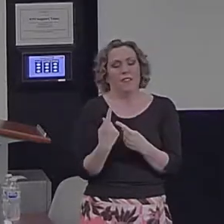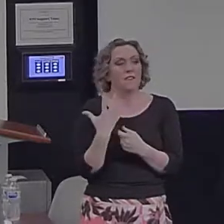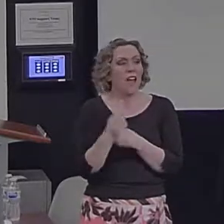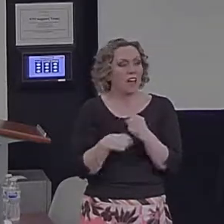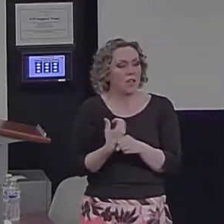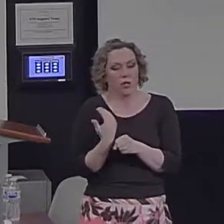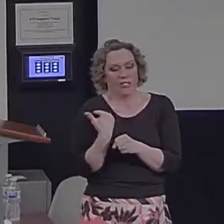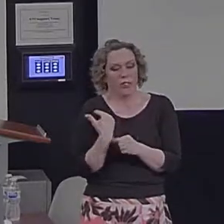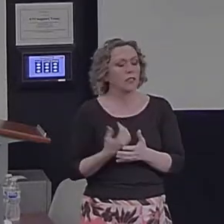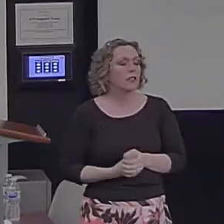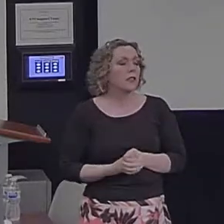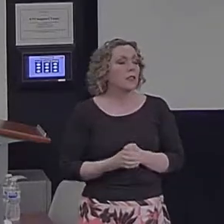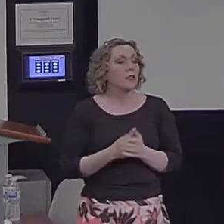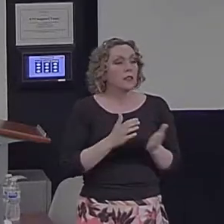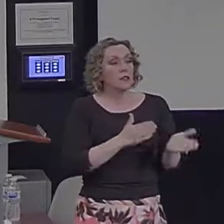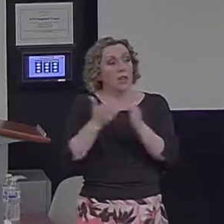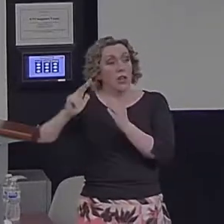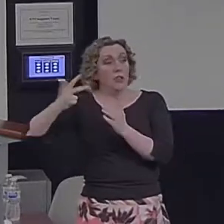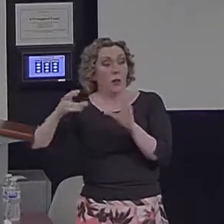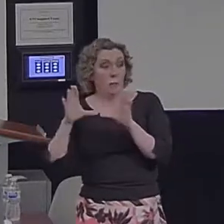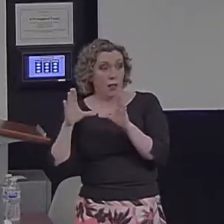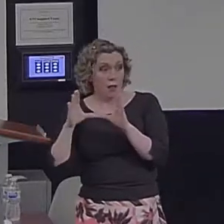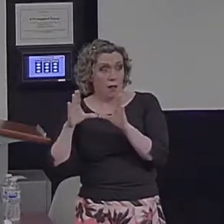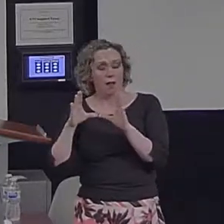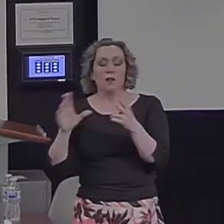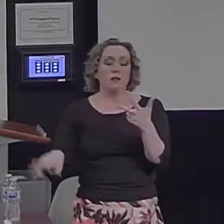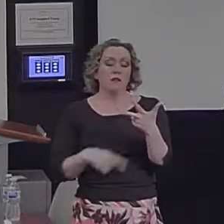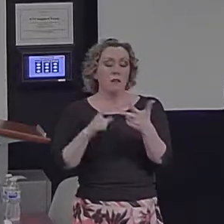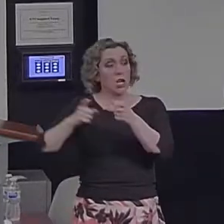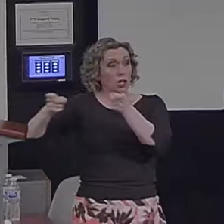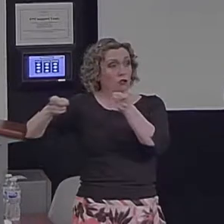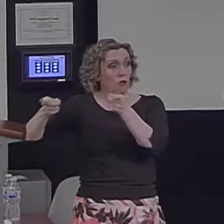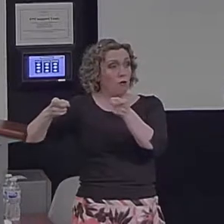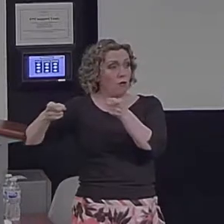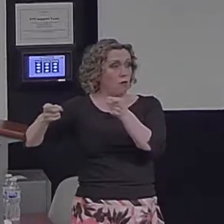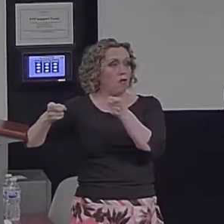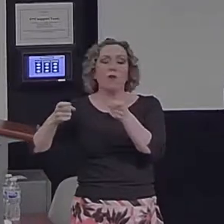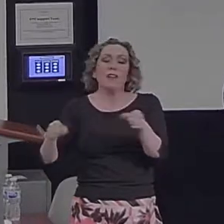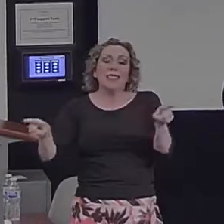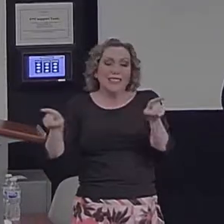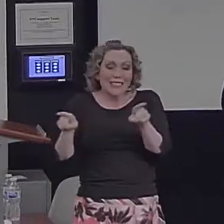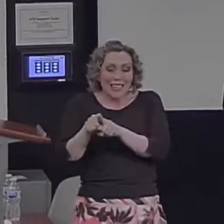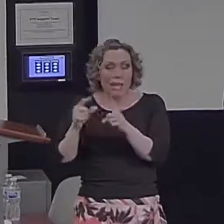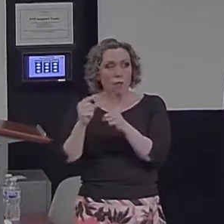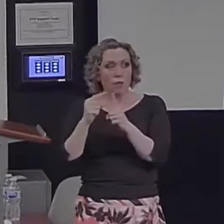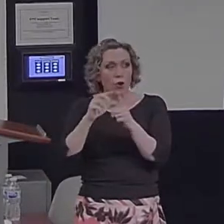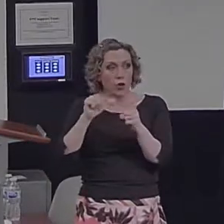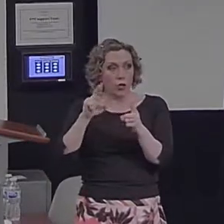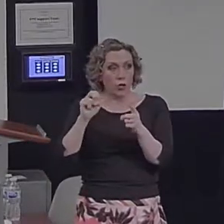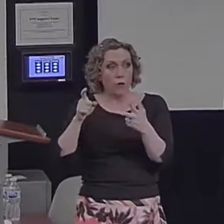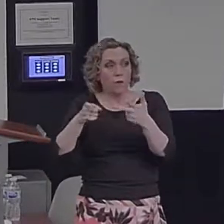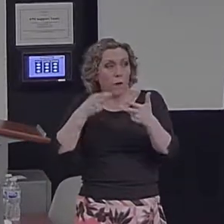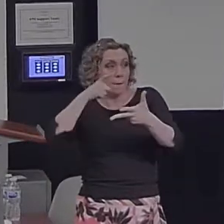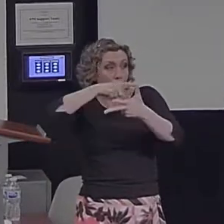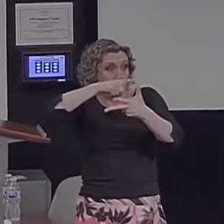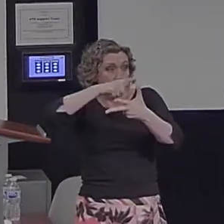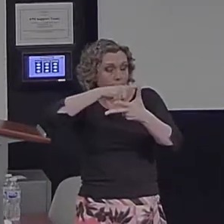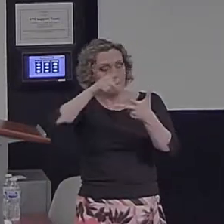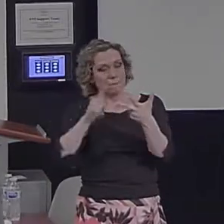And then a third block is a control block where they're given the same word cues or similar word cues and they're just